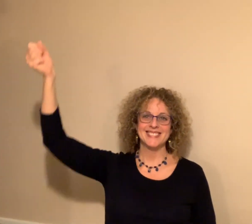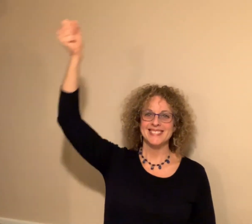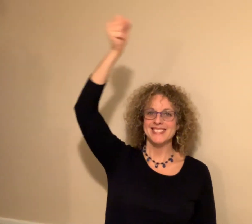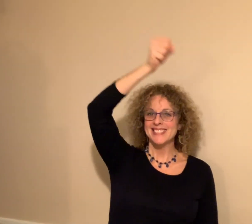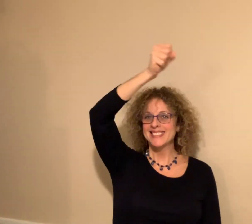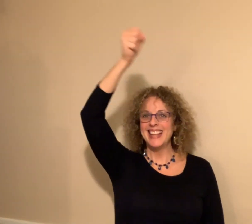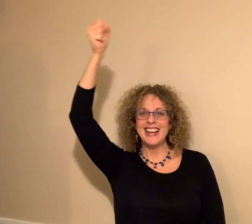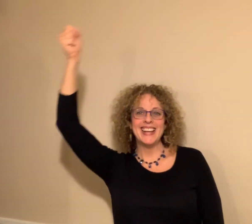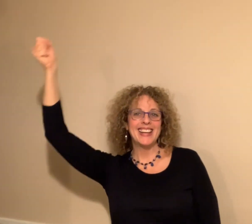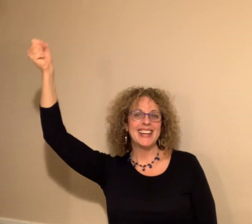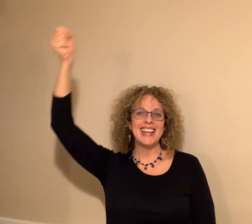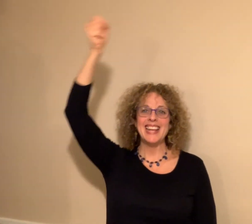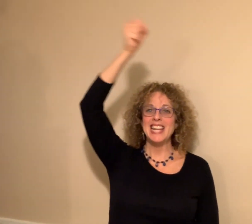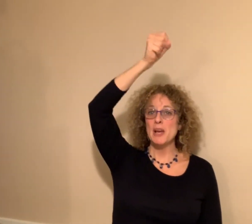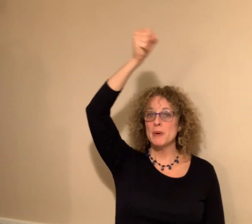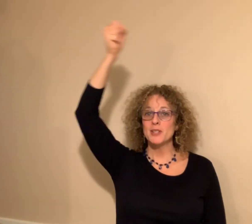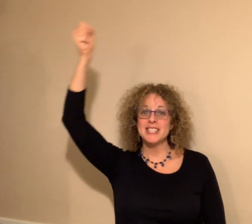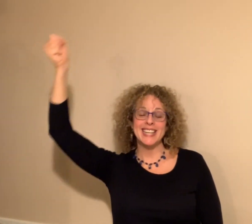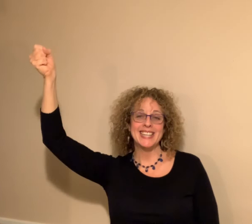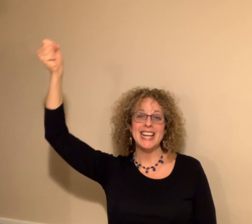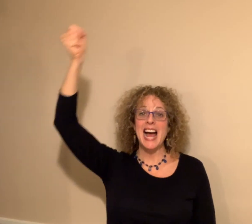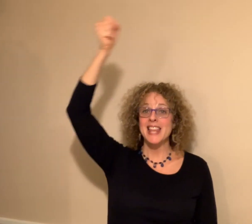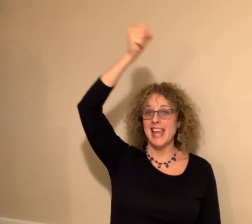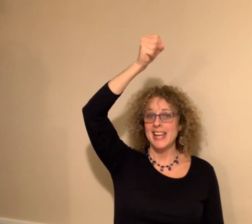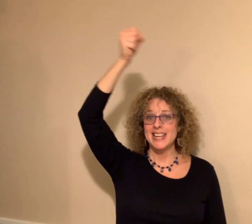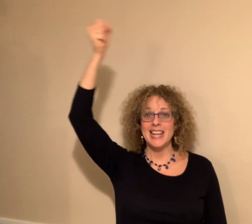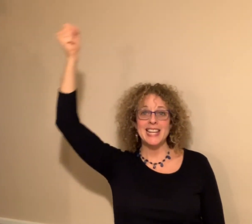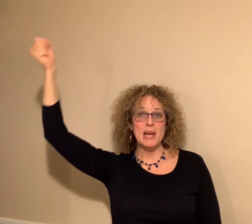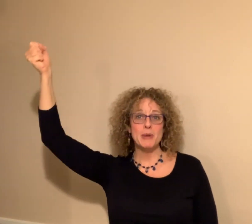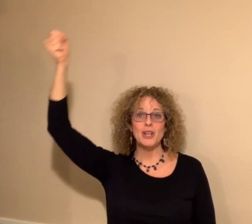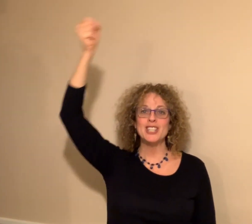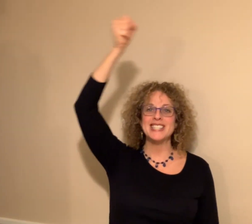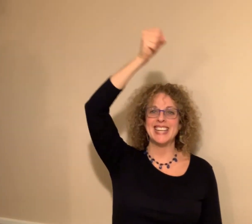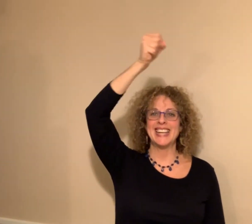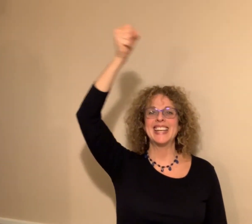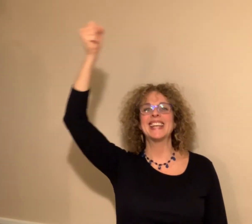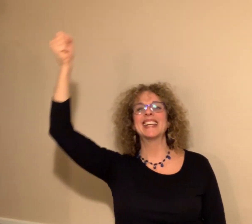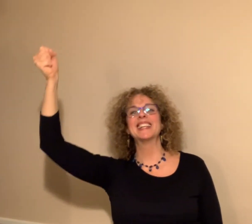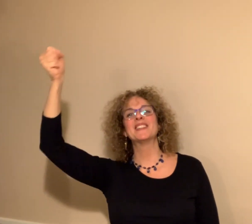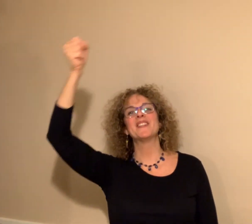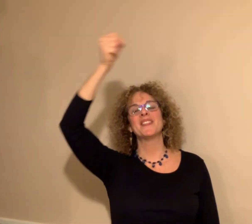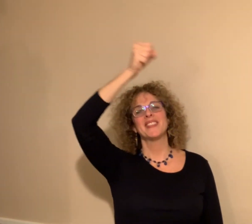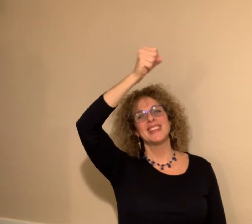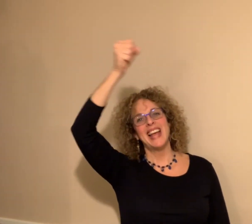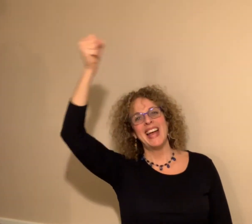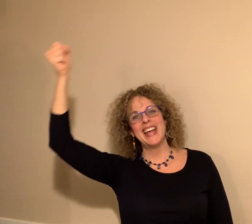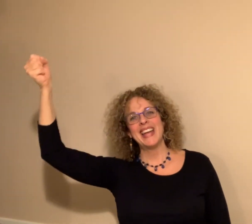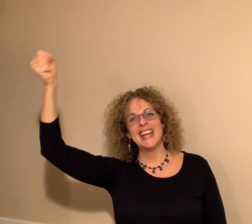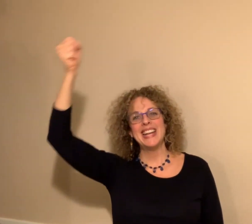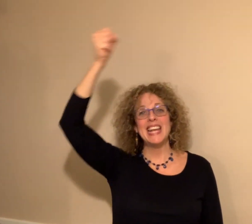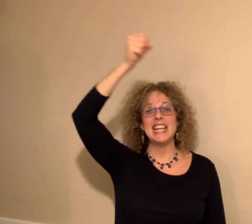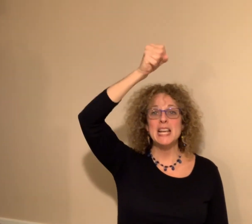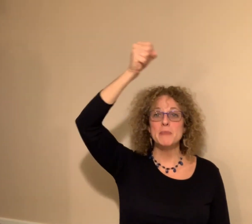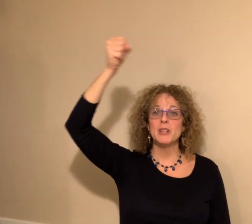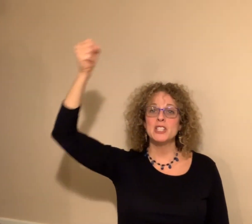Lady Liberty, Lady Liberty, Lady Liberty,